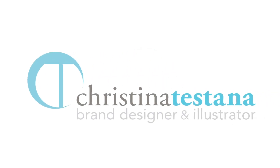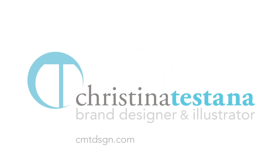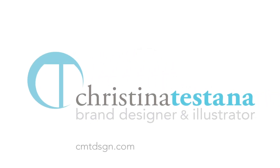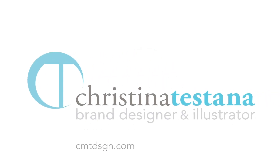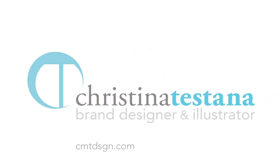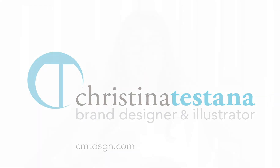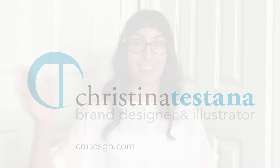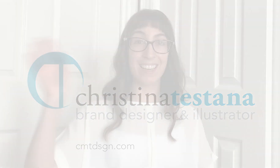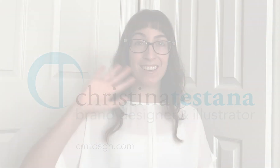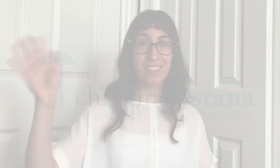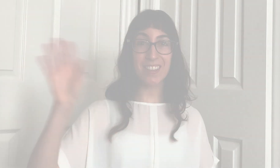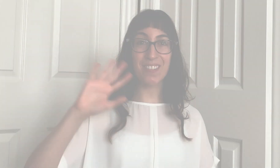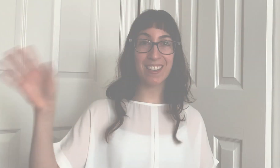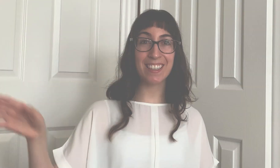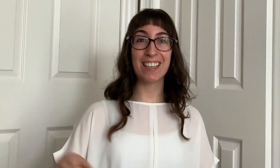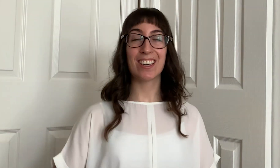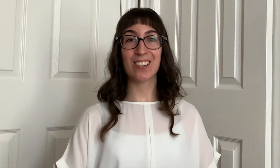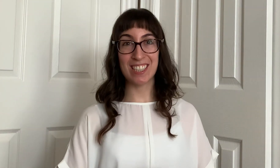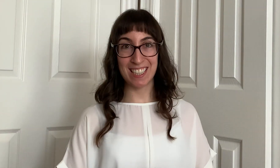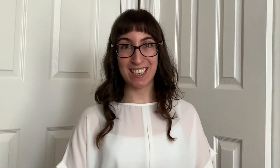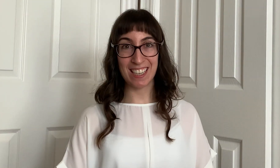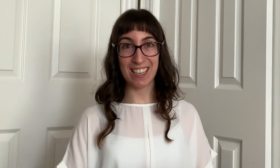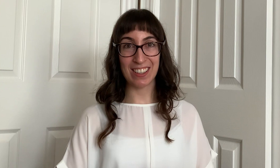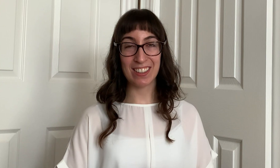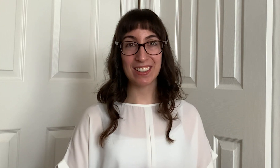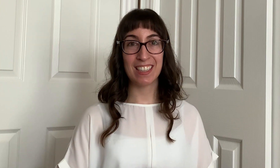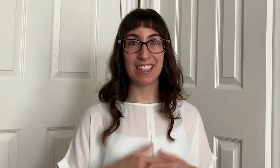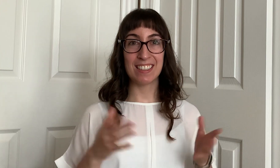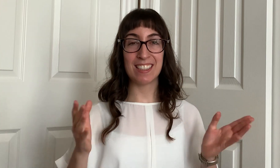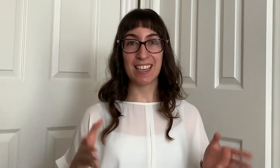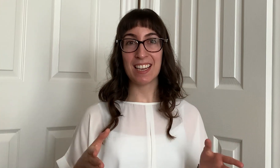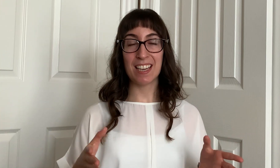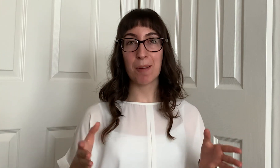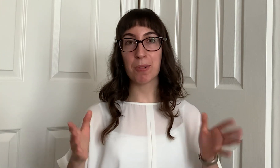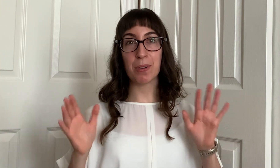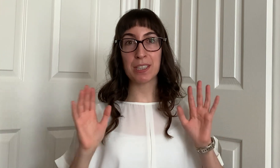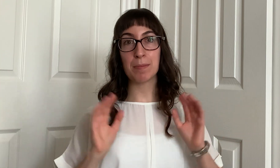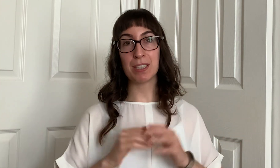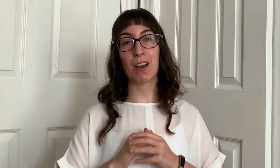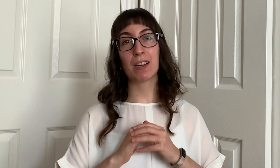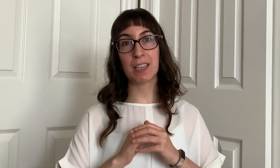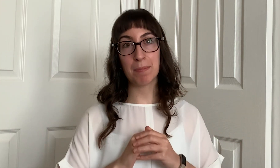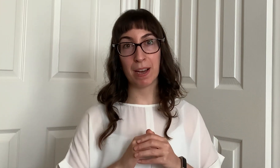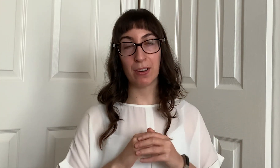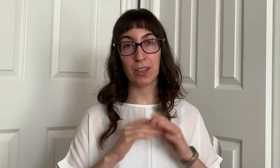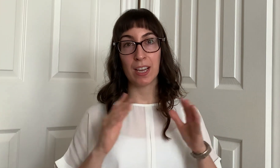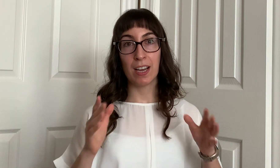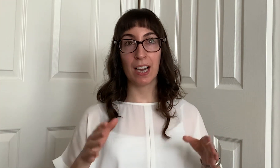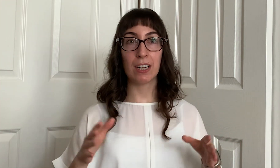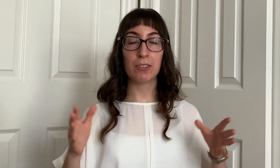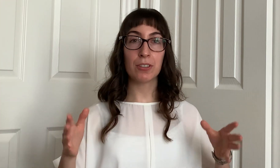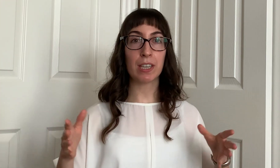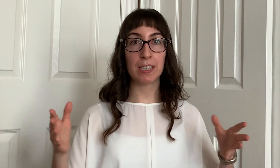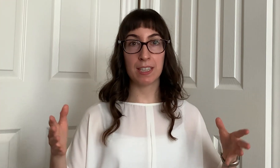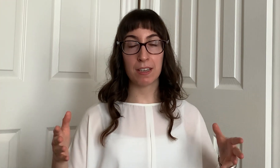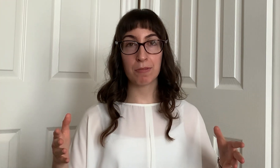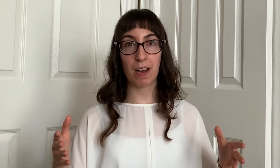so hey everyone Christina here today I'm going to be talking about how you can identify